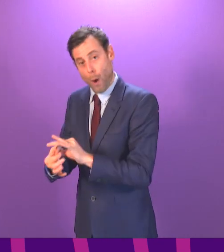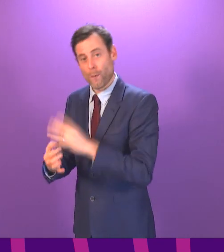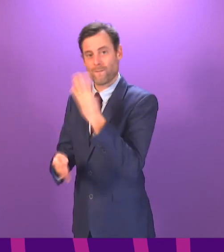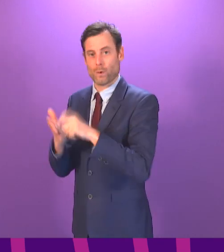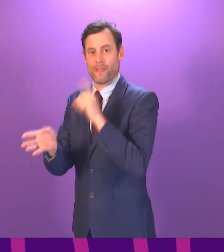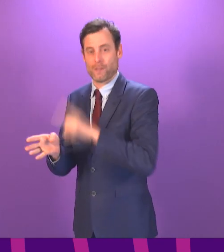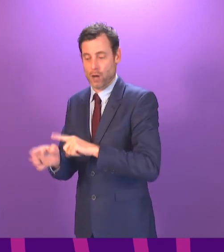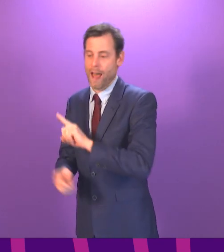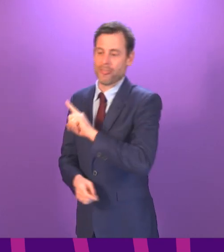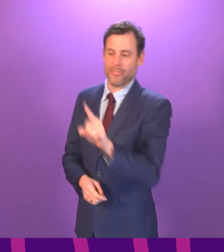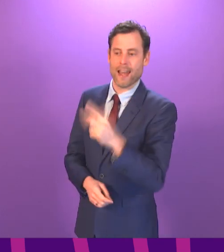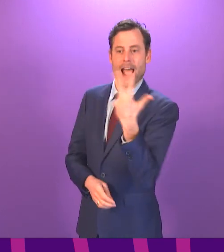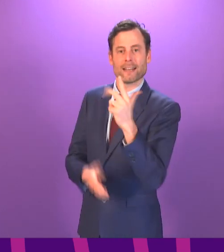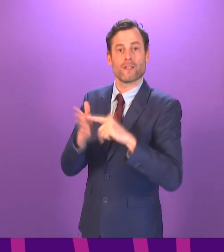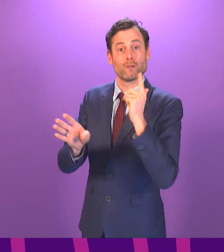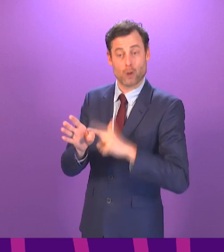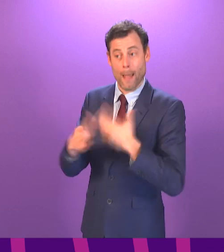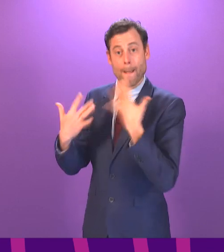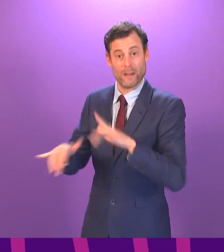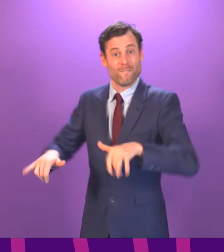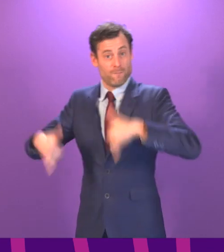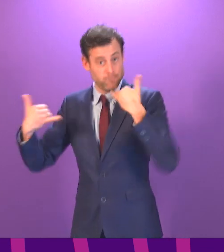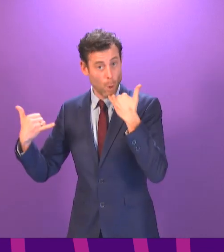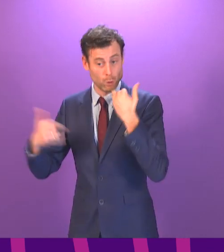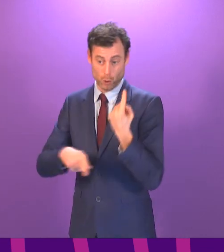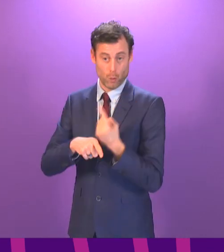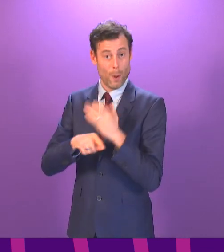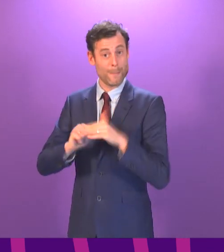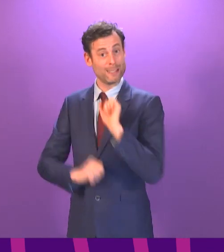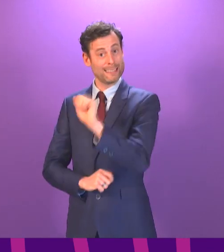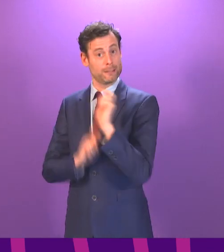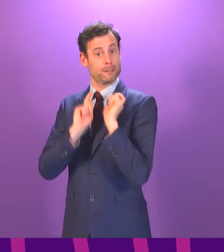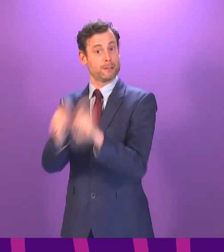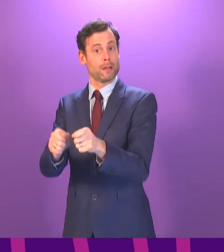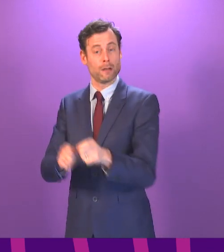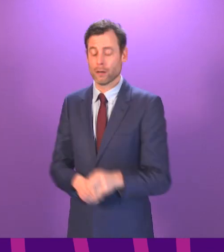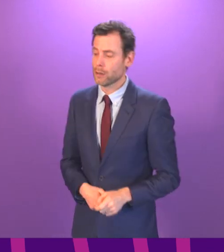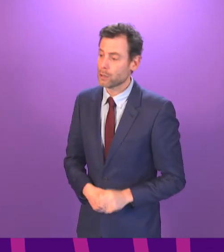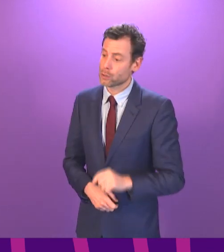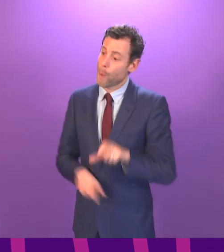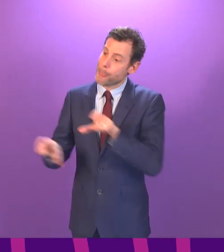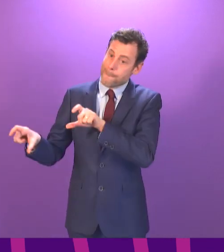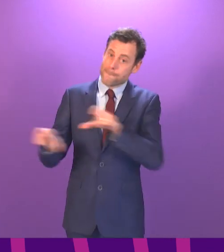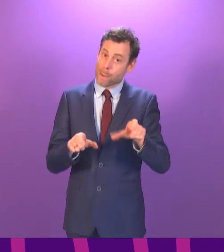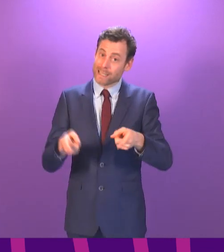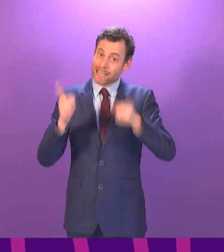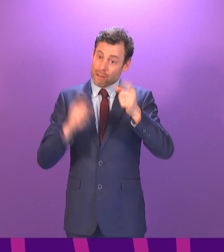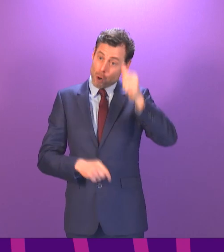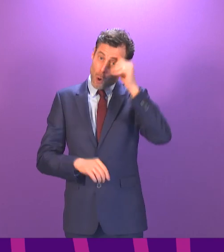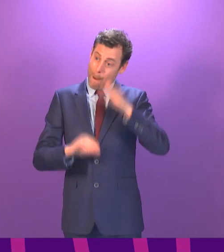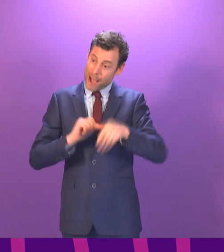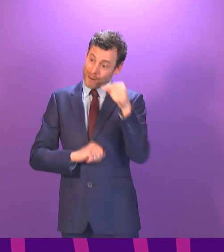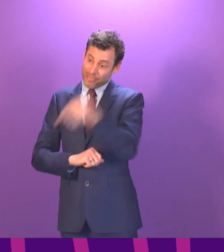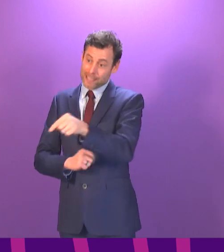on the 18th of July to discuss the ongoing situation. Did the permanent secretary know about those meetings before